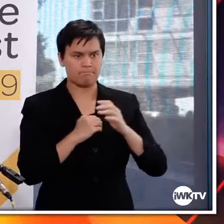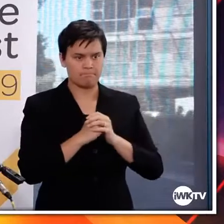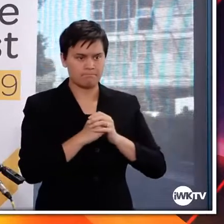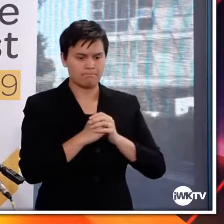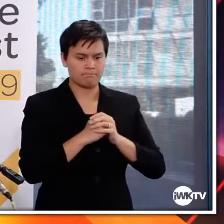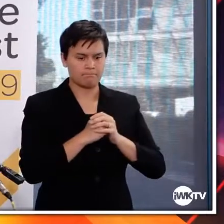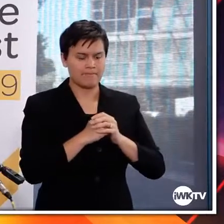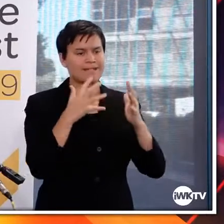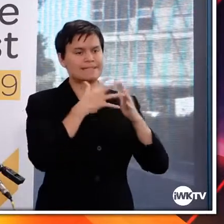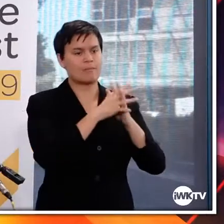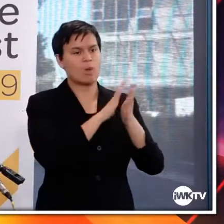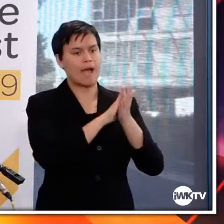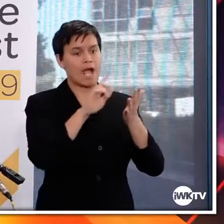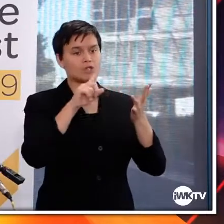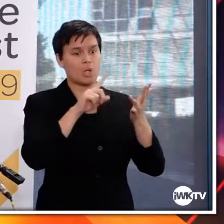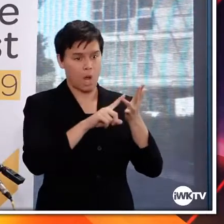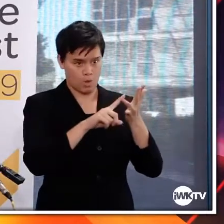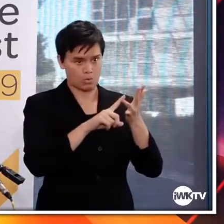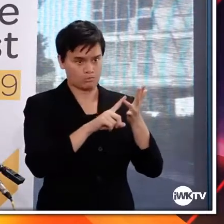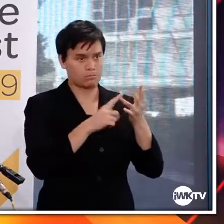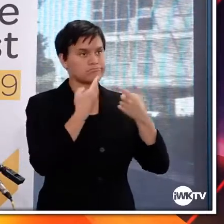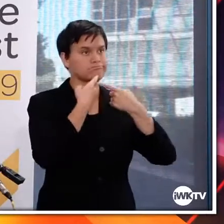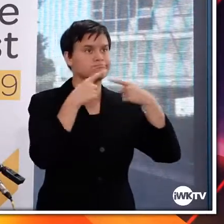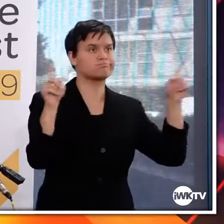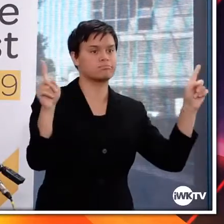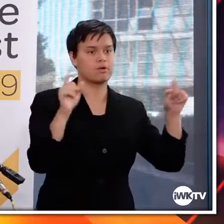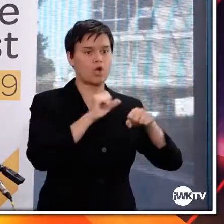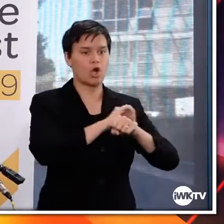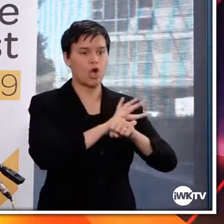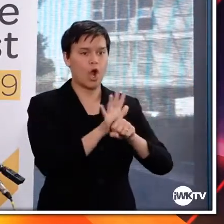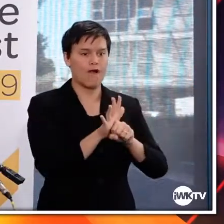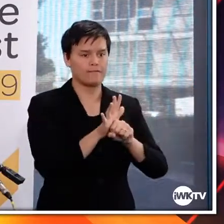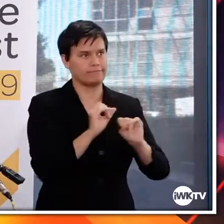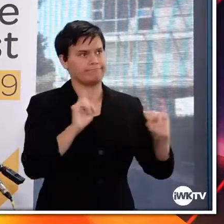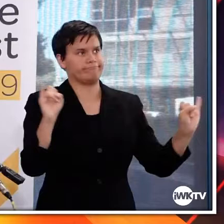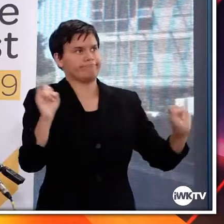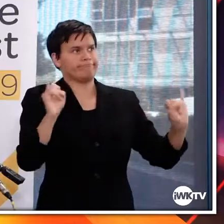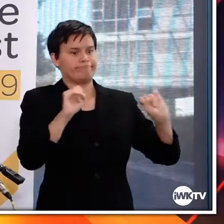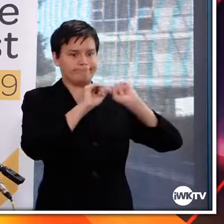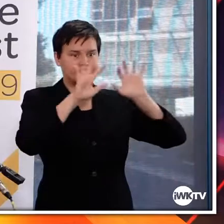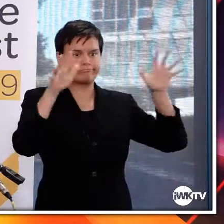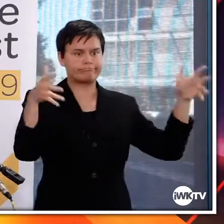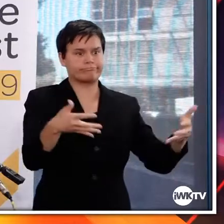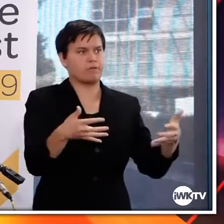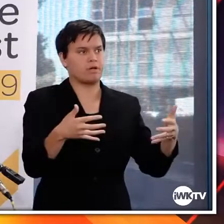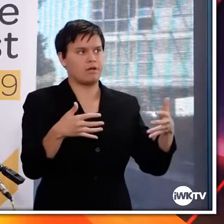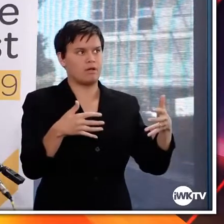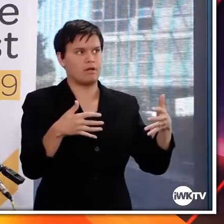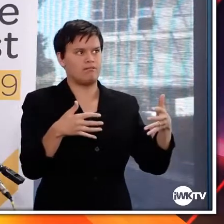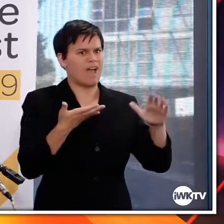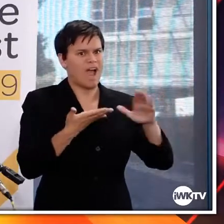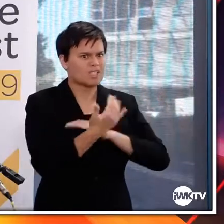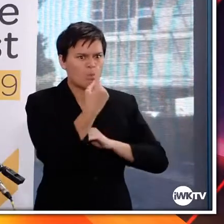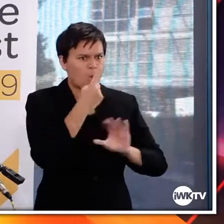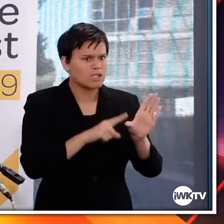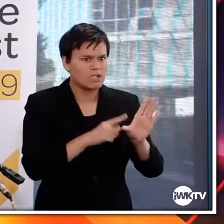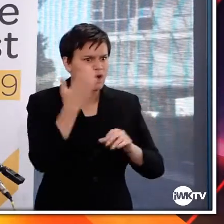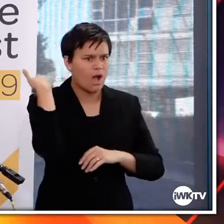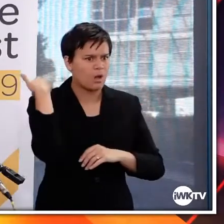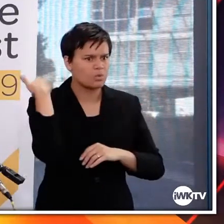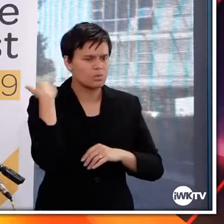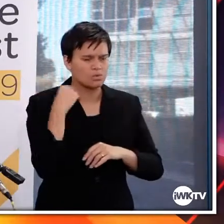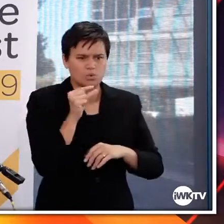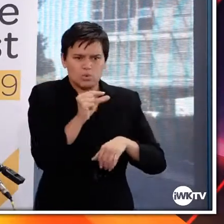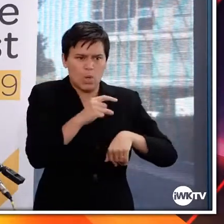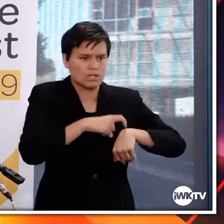year since the WHO declared a pandemic of COVID-19. I'm not sure it even had the name COVID-19 a year ago. And here we